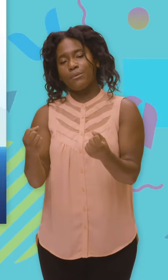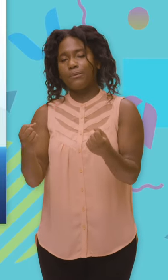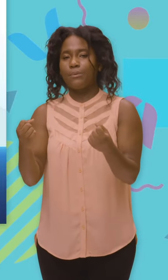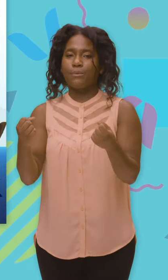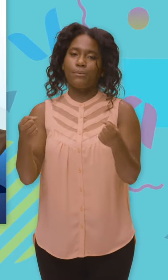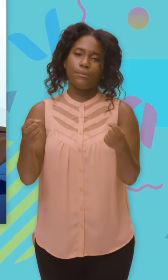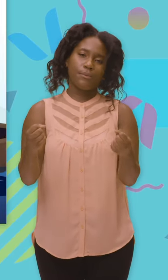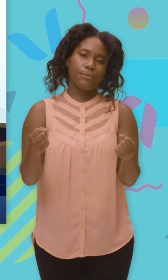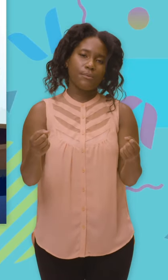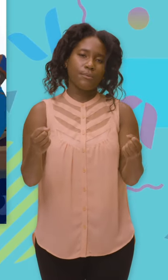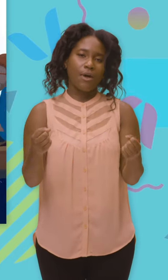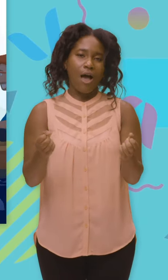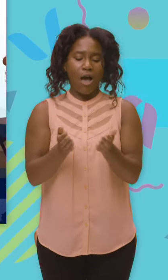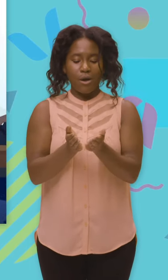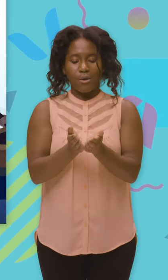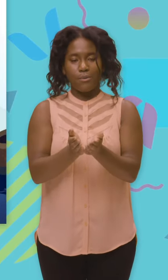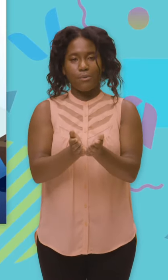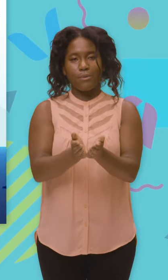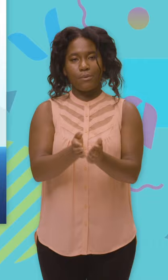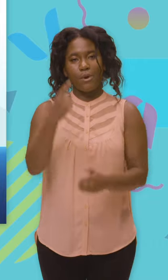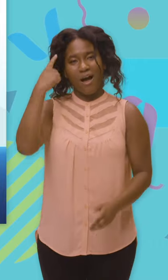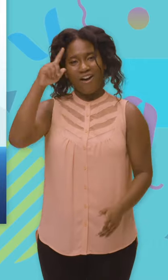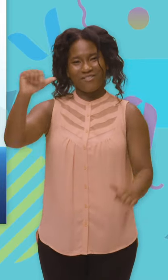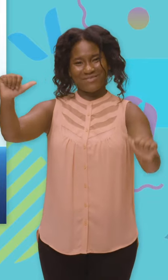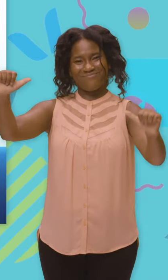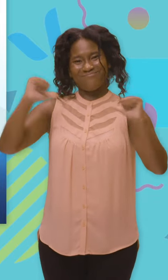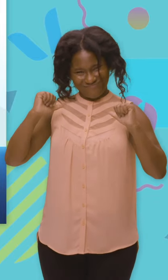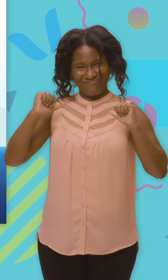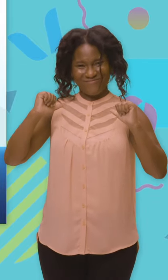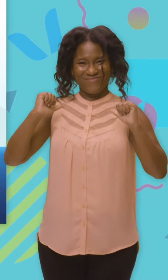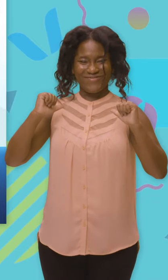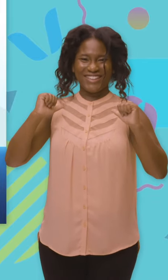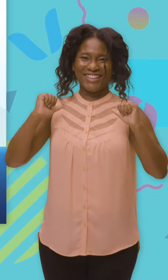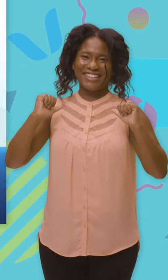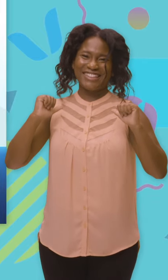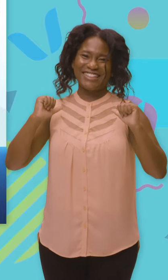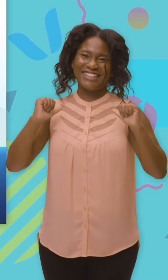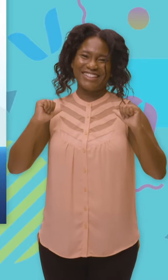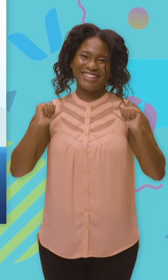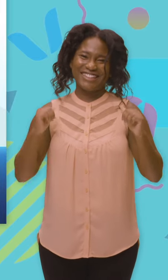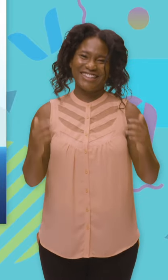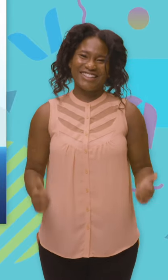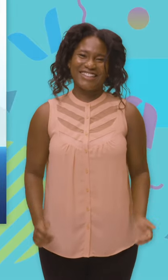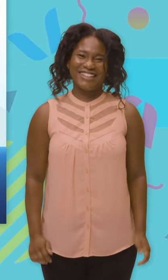on the ocean Boats are for me gaurr Buzzi